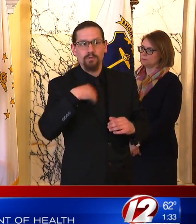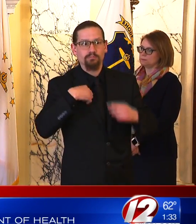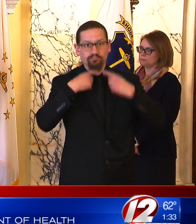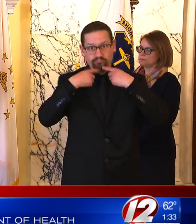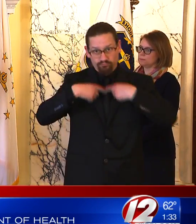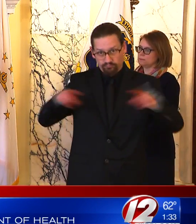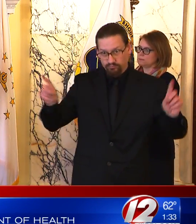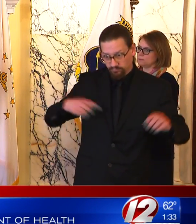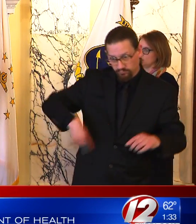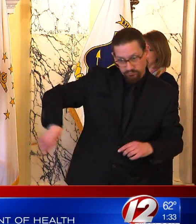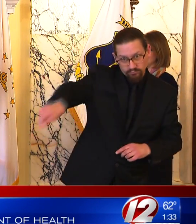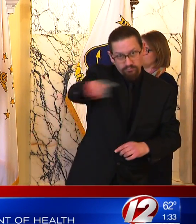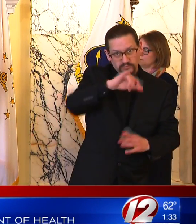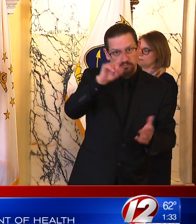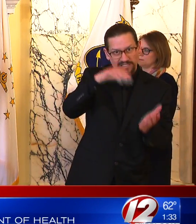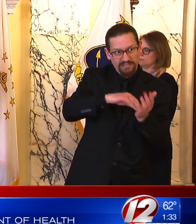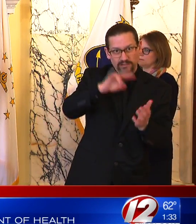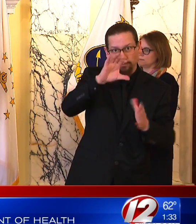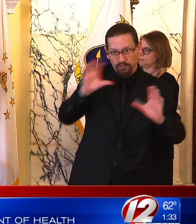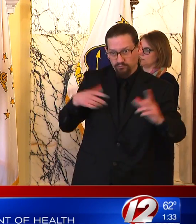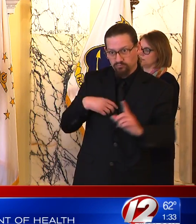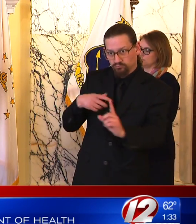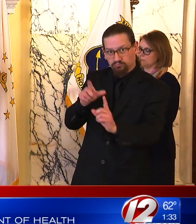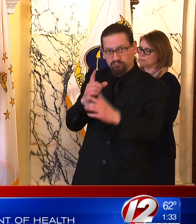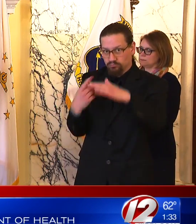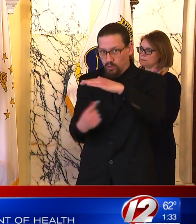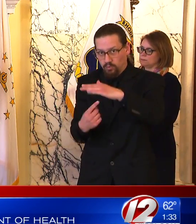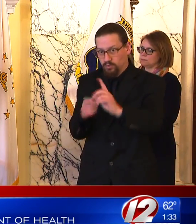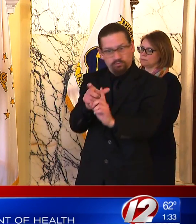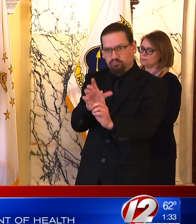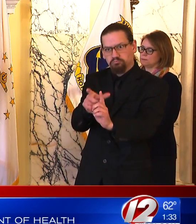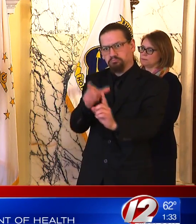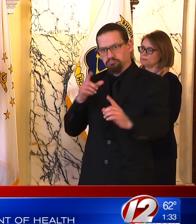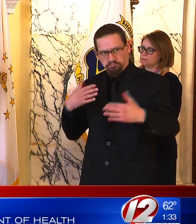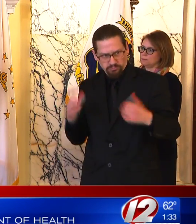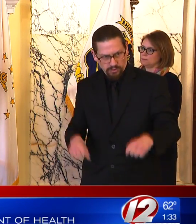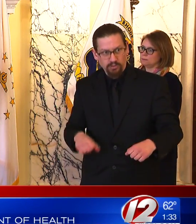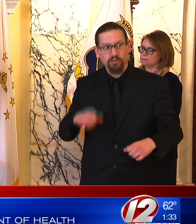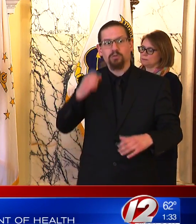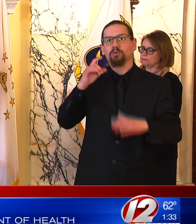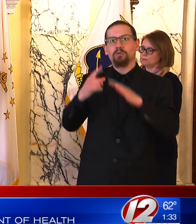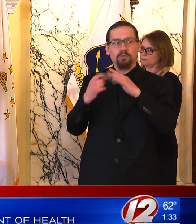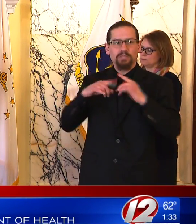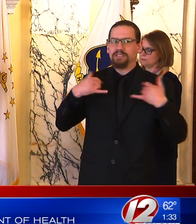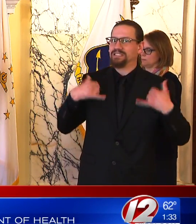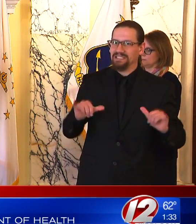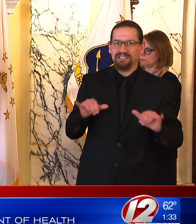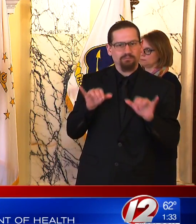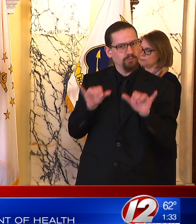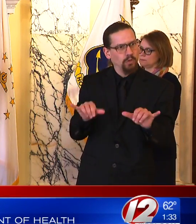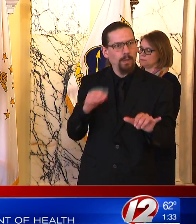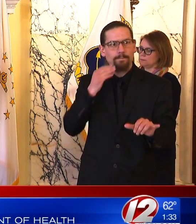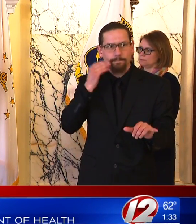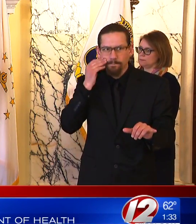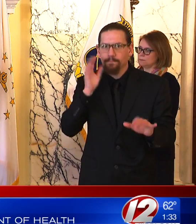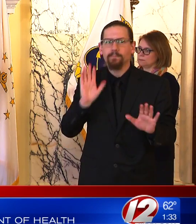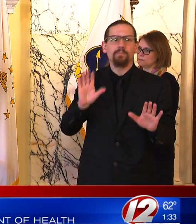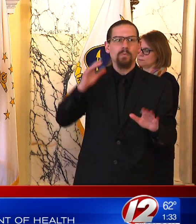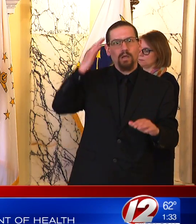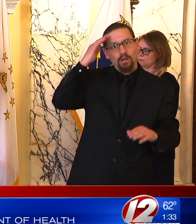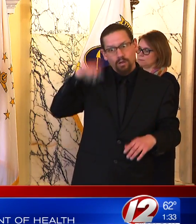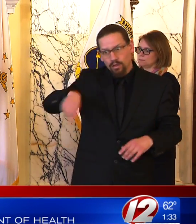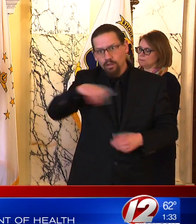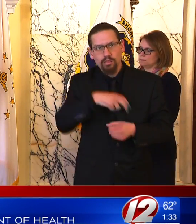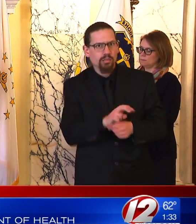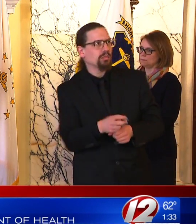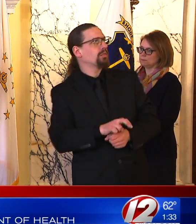and getting together in groups, period. This is an extremely serious health